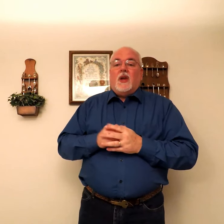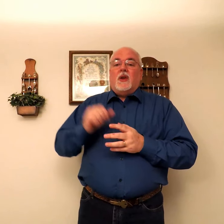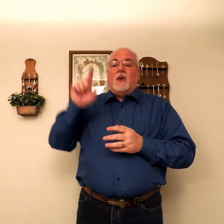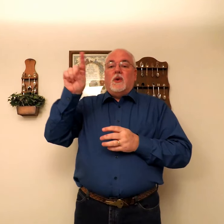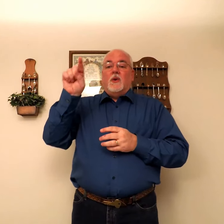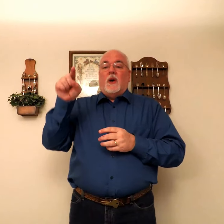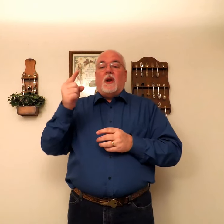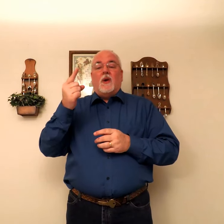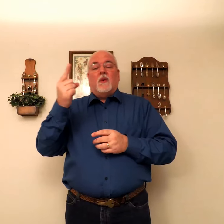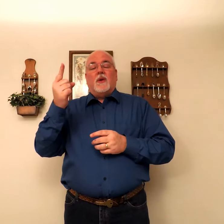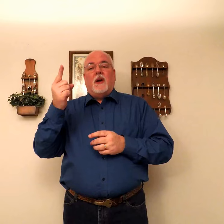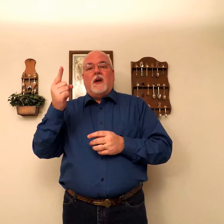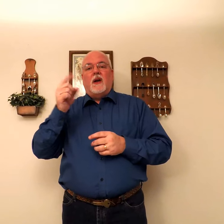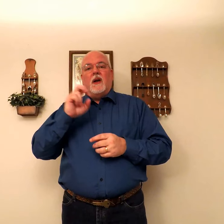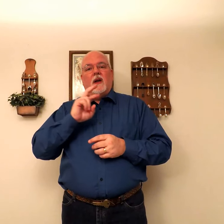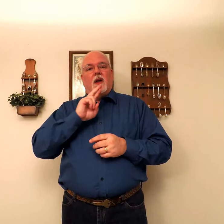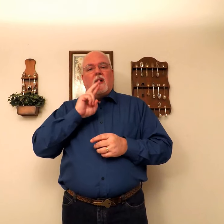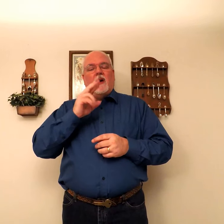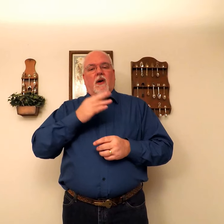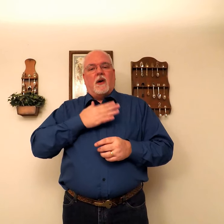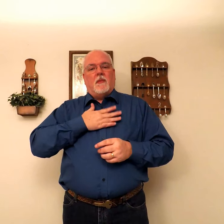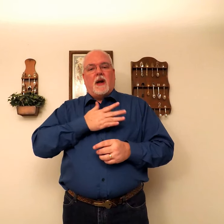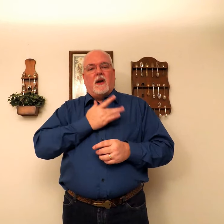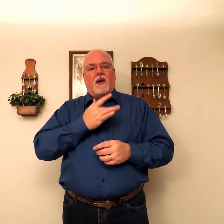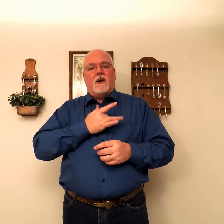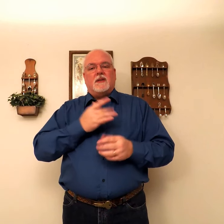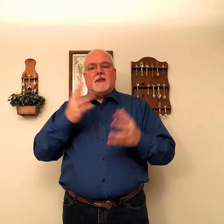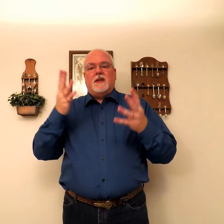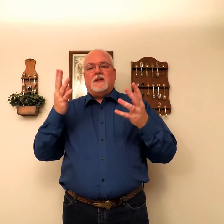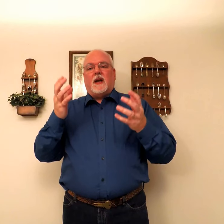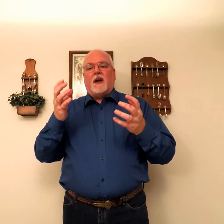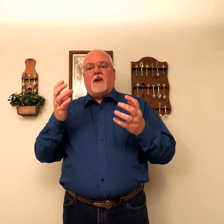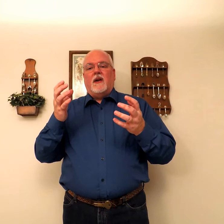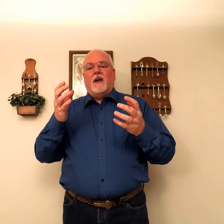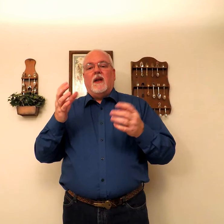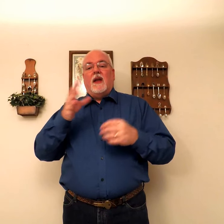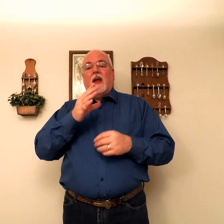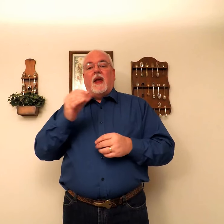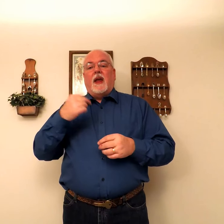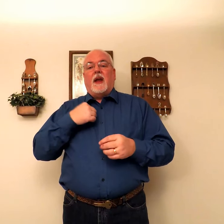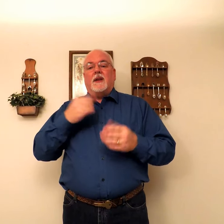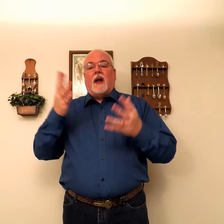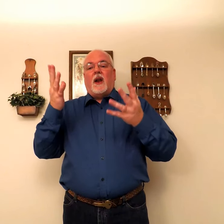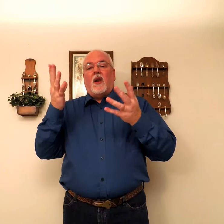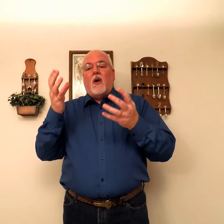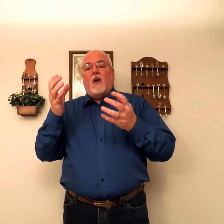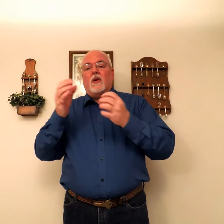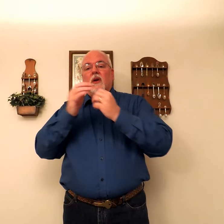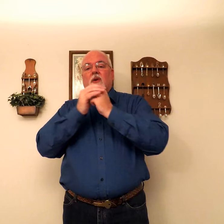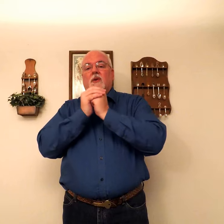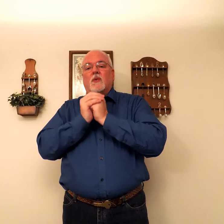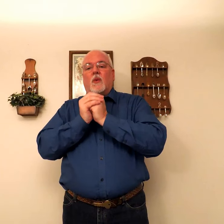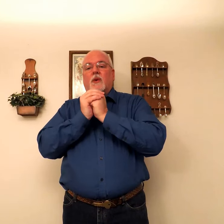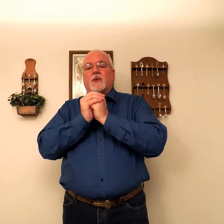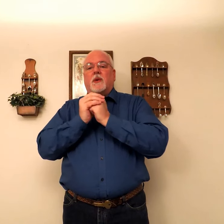You alone. Are my heart's desire. And I long. To worship.